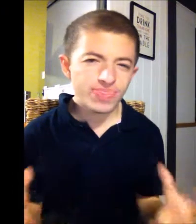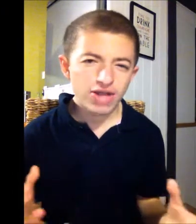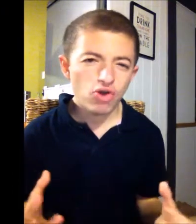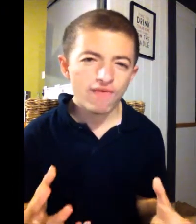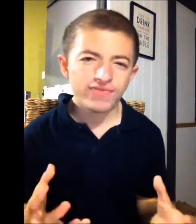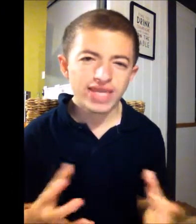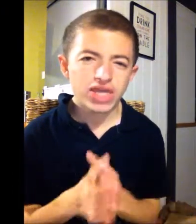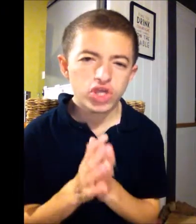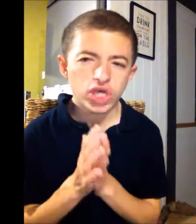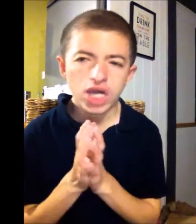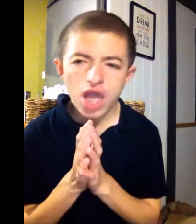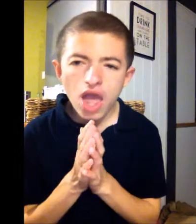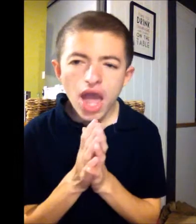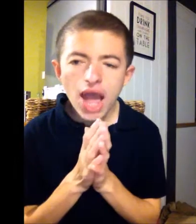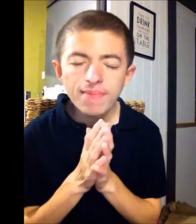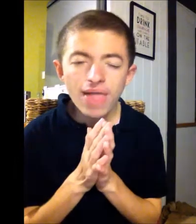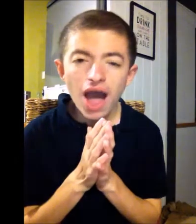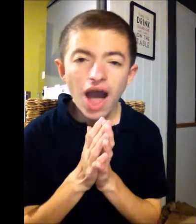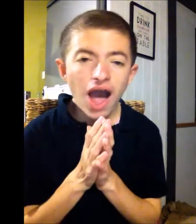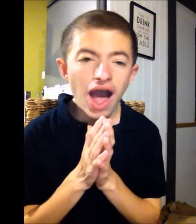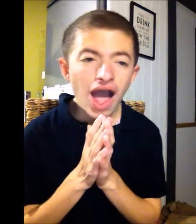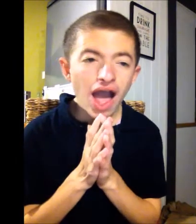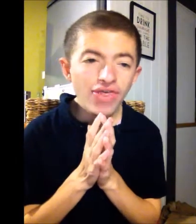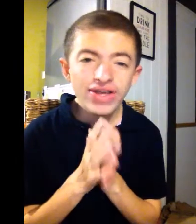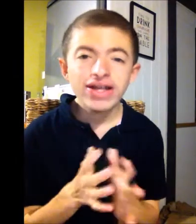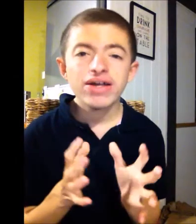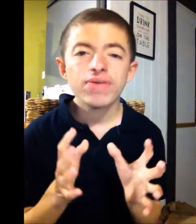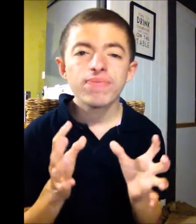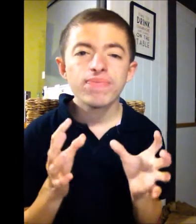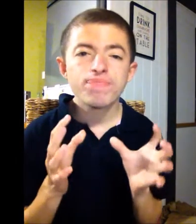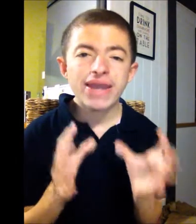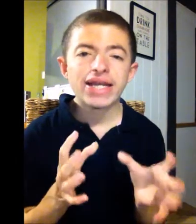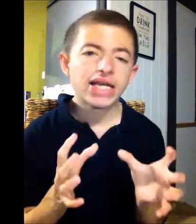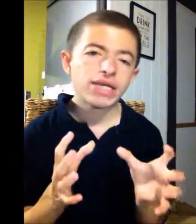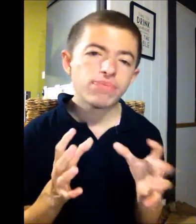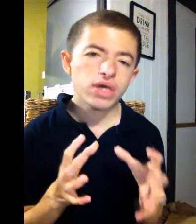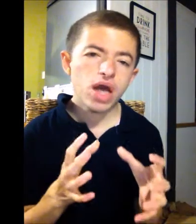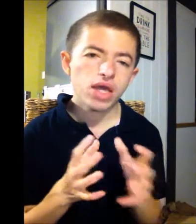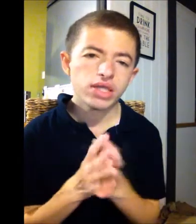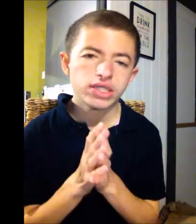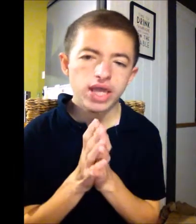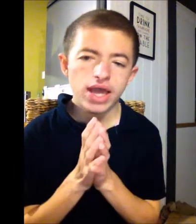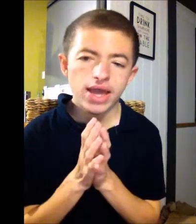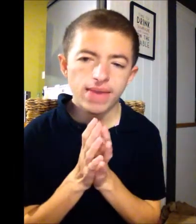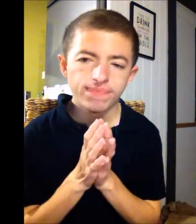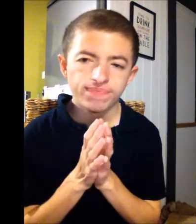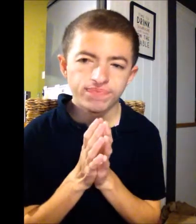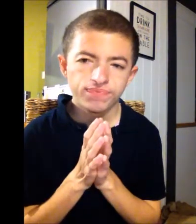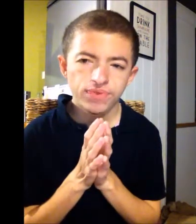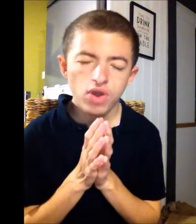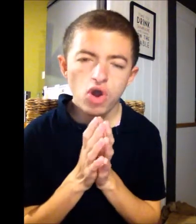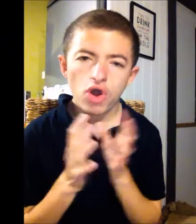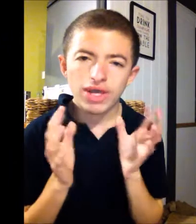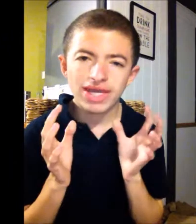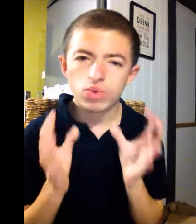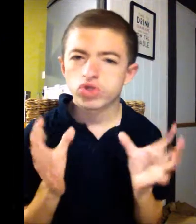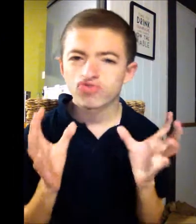their conversation. Um, I think mainly because, um, it was a